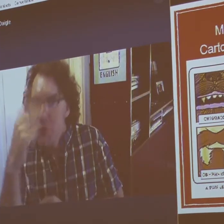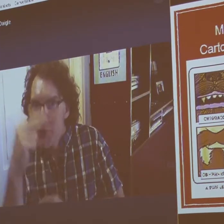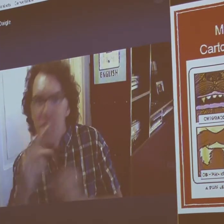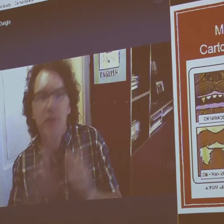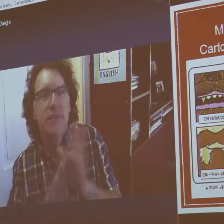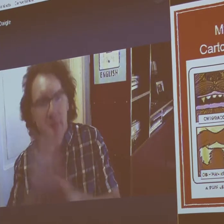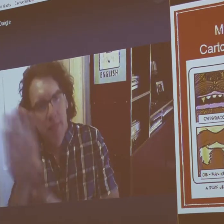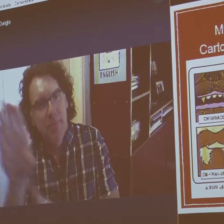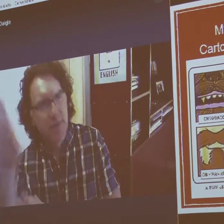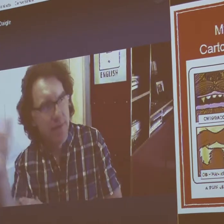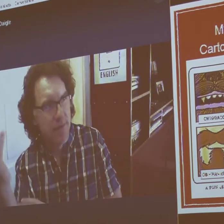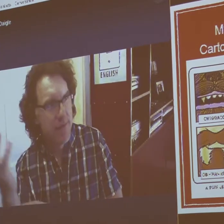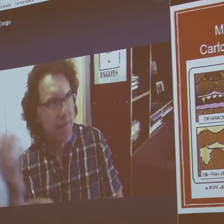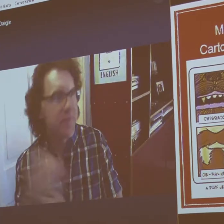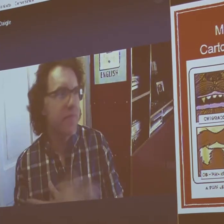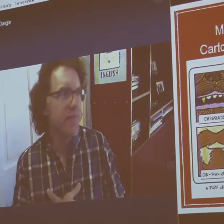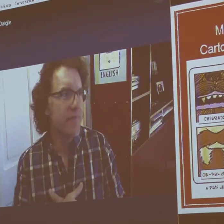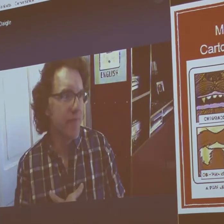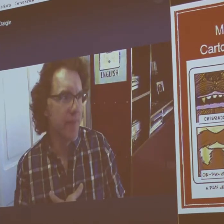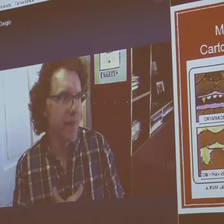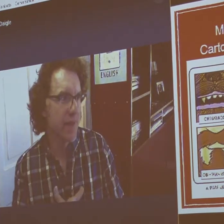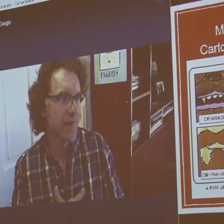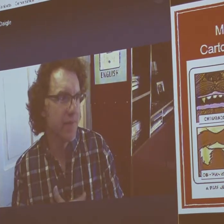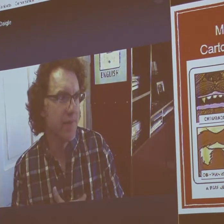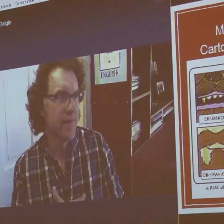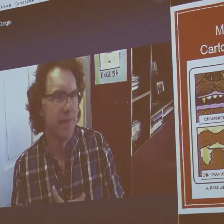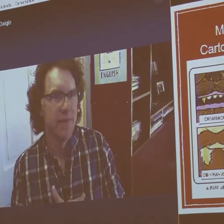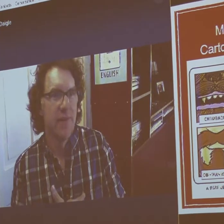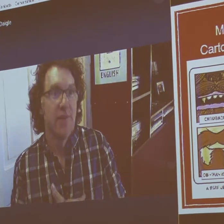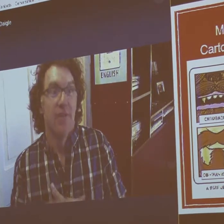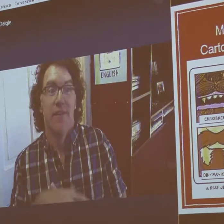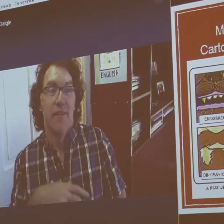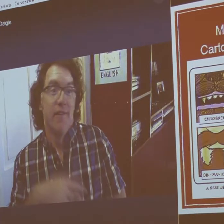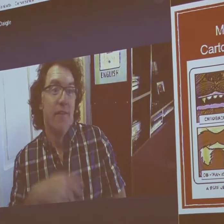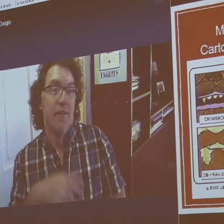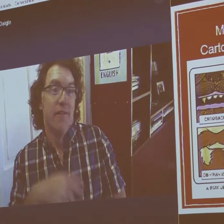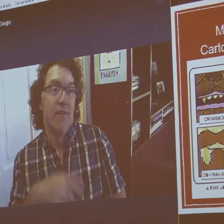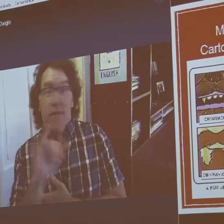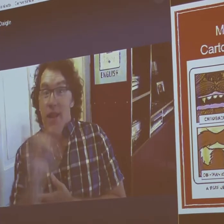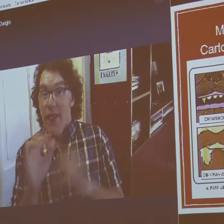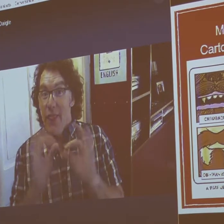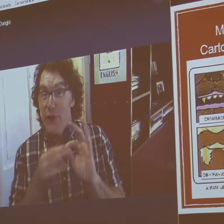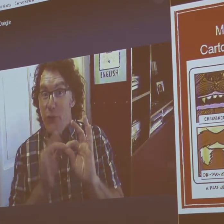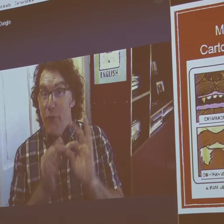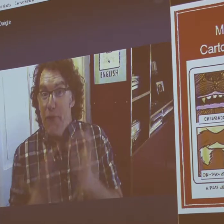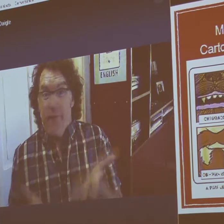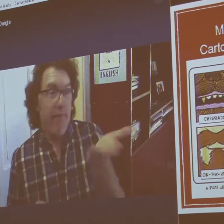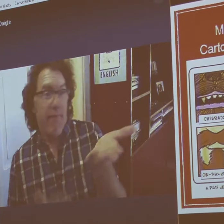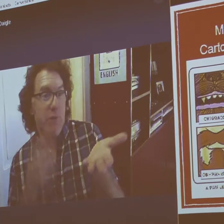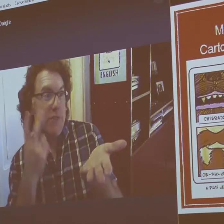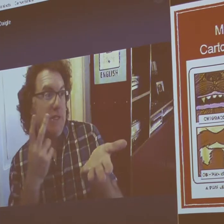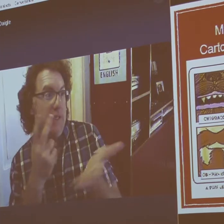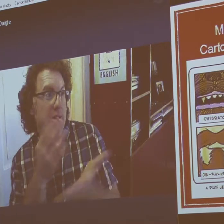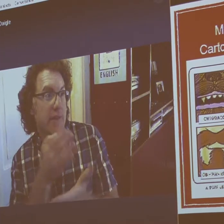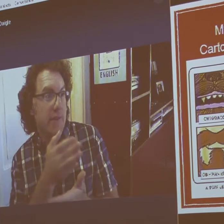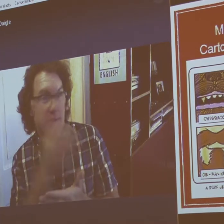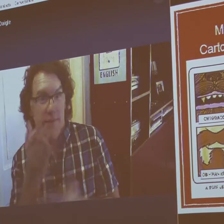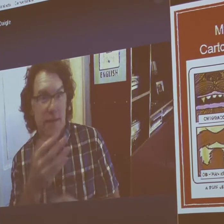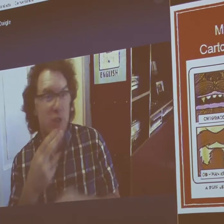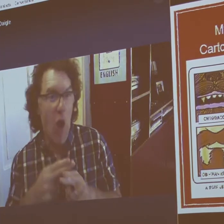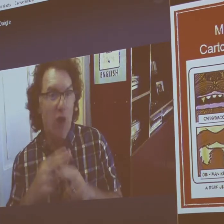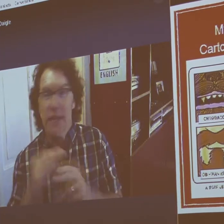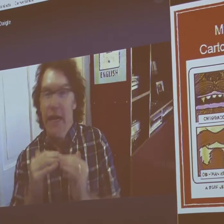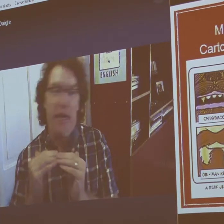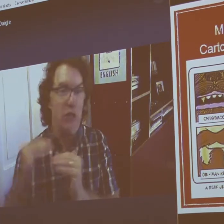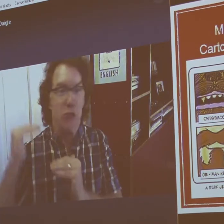So, I was able to, all my inspirations that deaf culture gave me, I was able to funnel into these cartoons